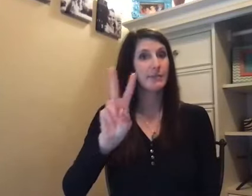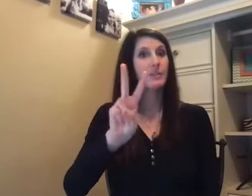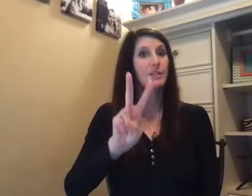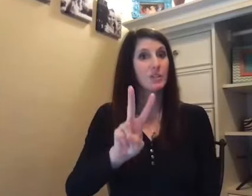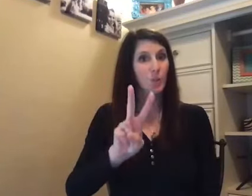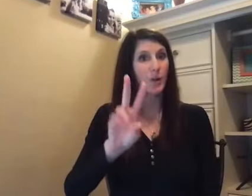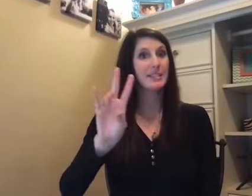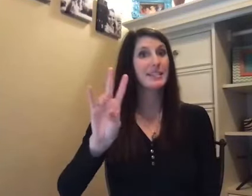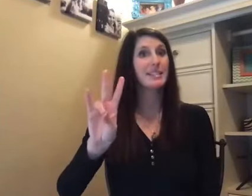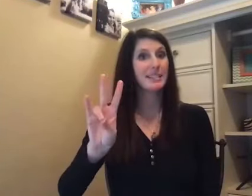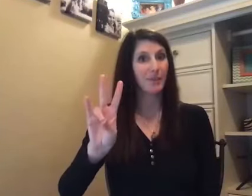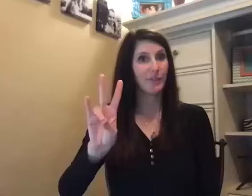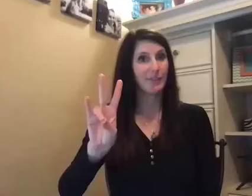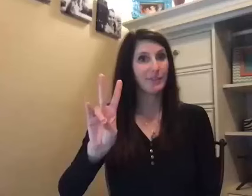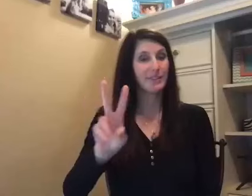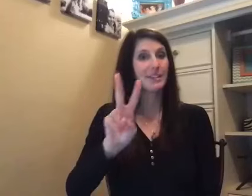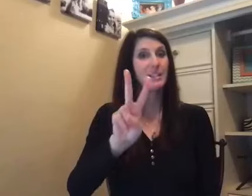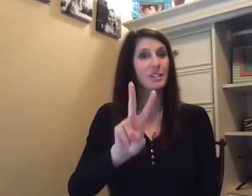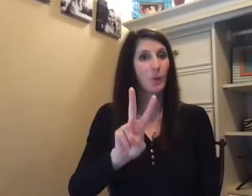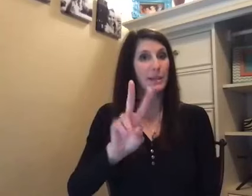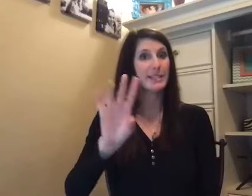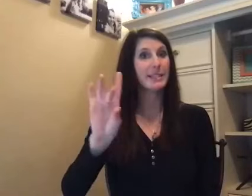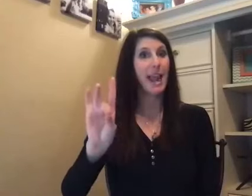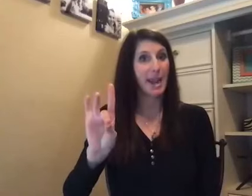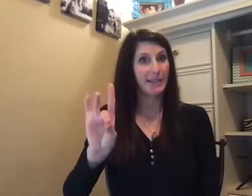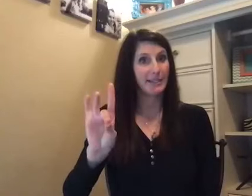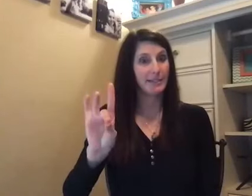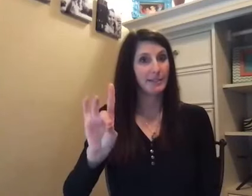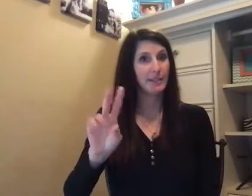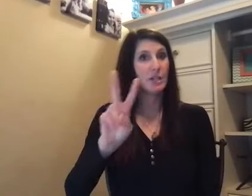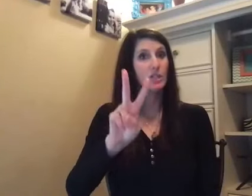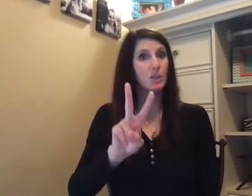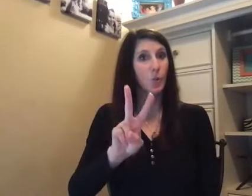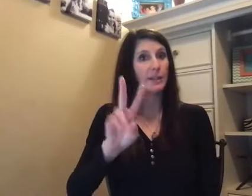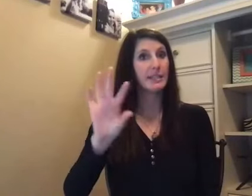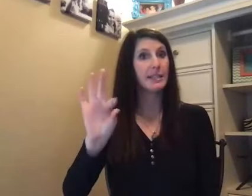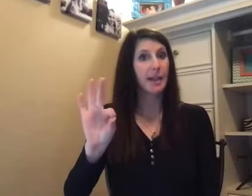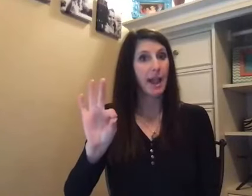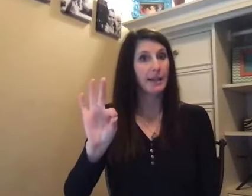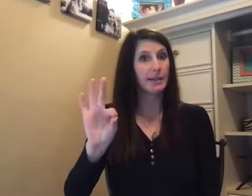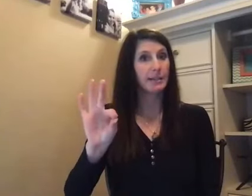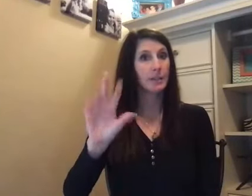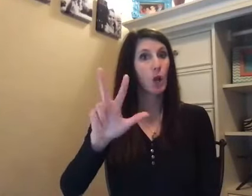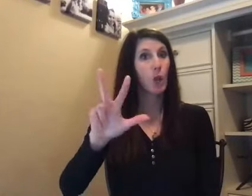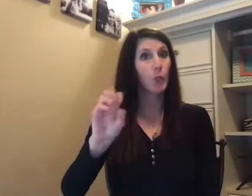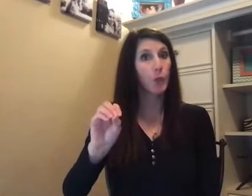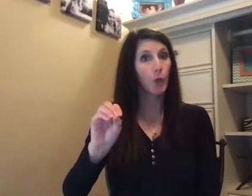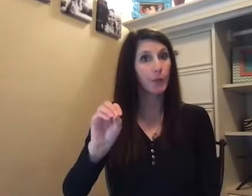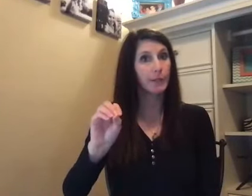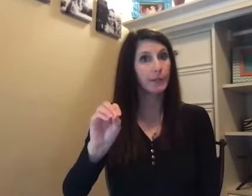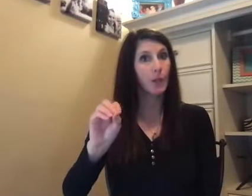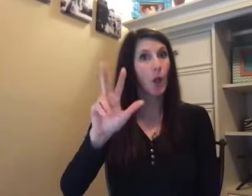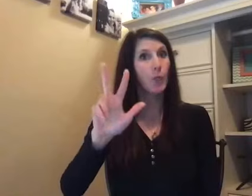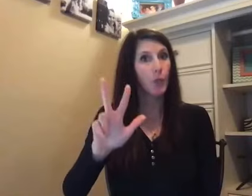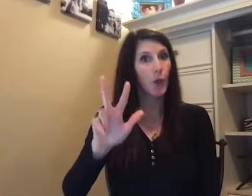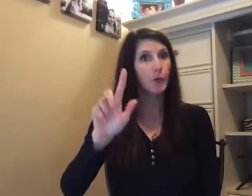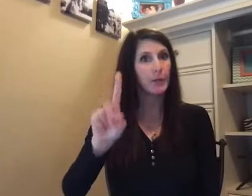27, 28, 29, 30. 31.